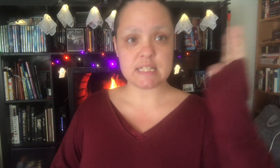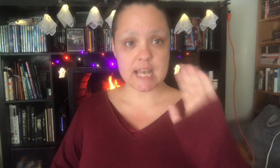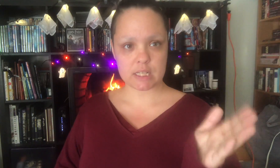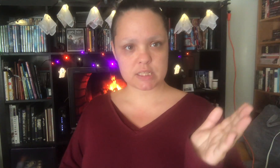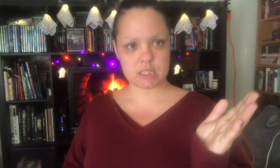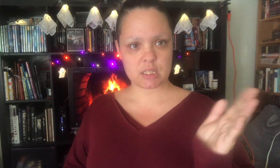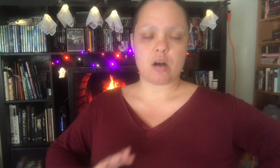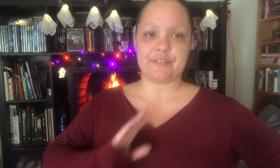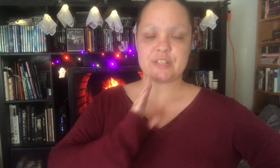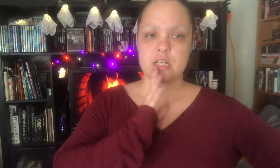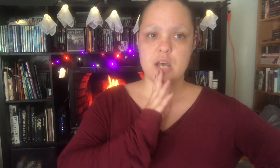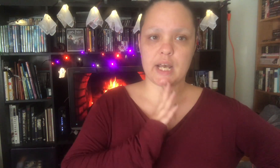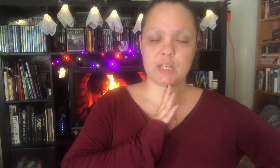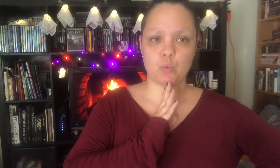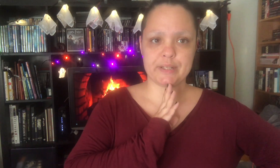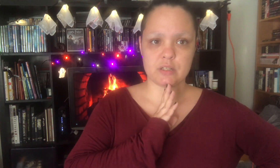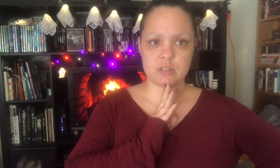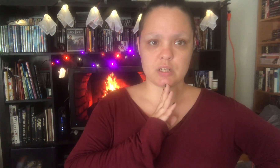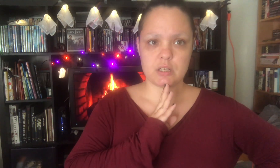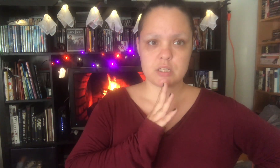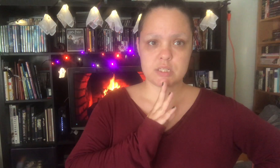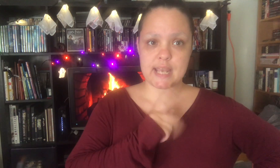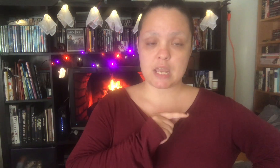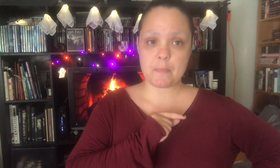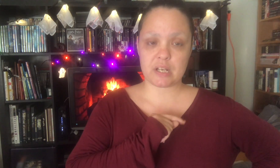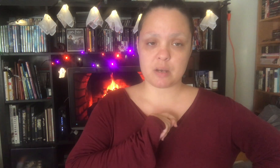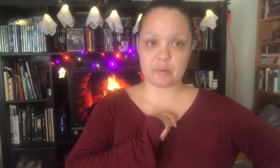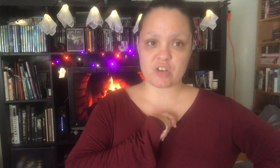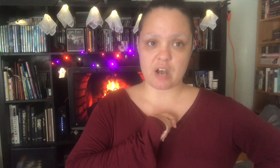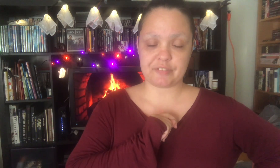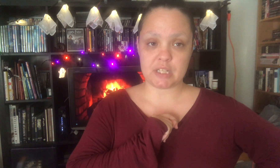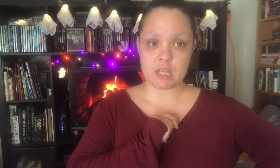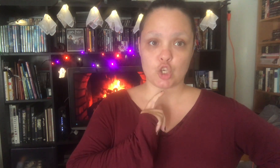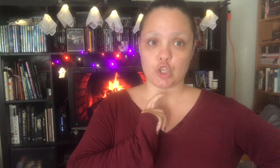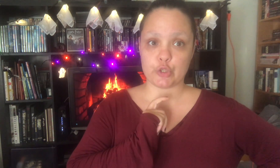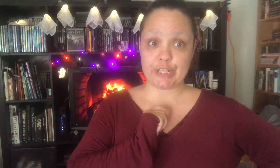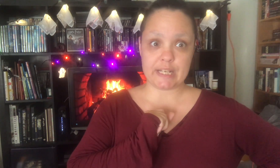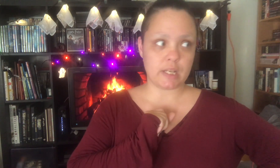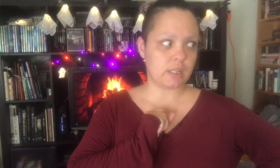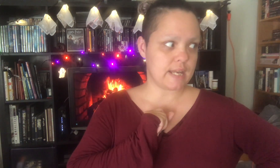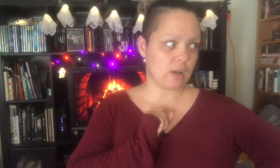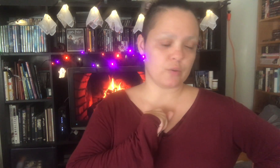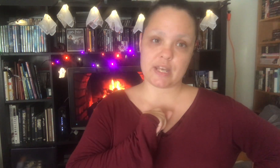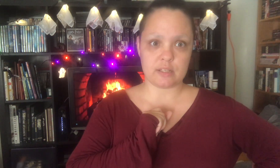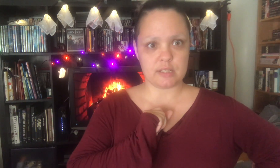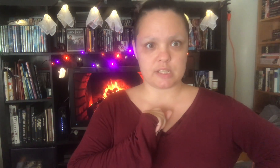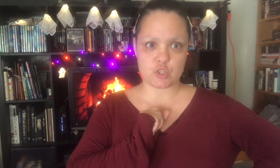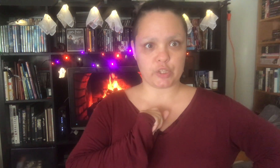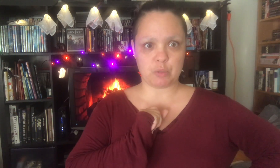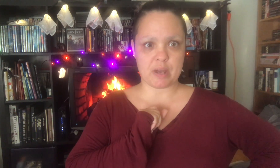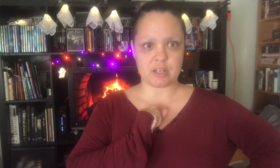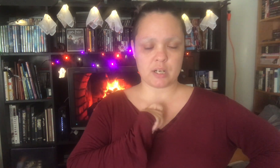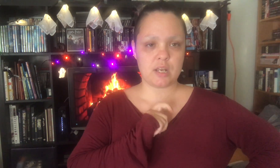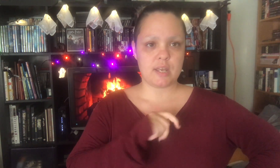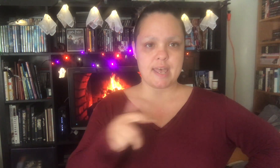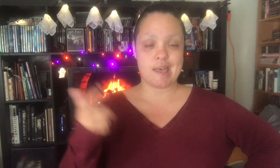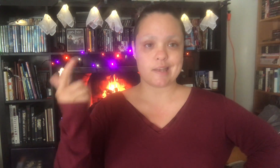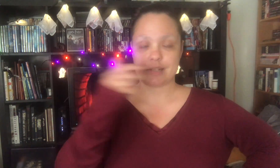Next, often I will take my cup of coffee, a hoodie, now that it is hoodie weather. And